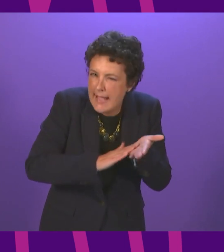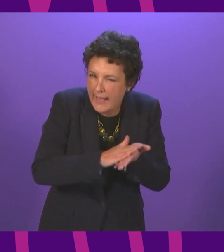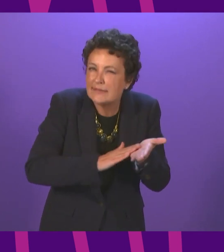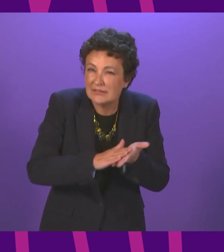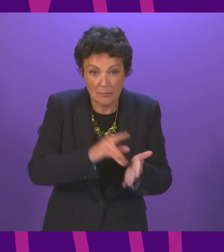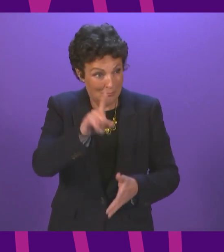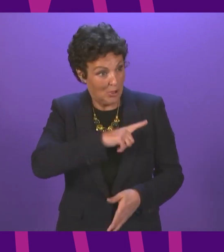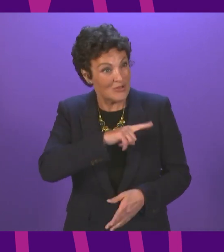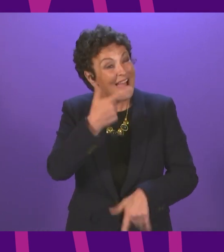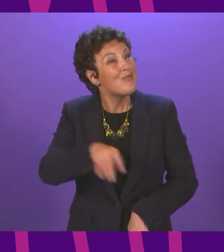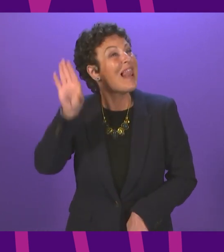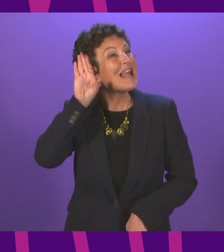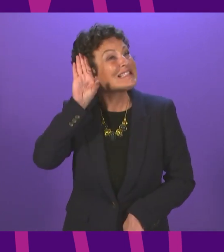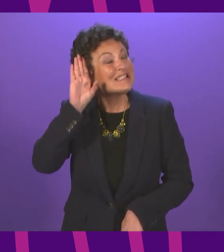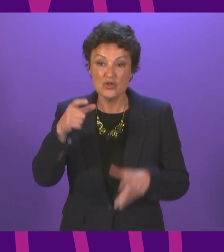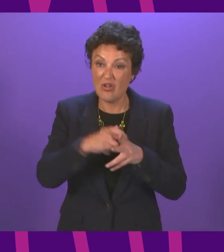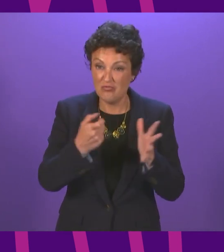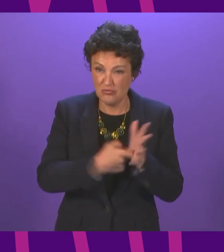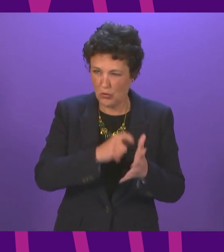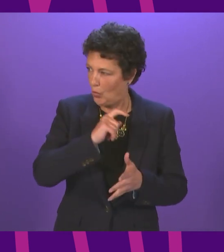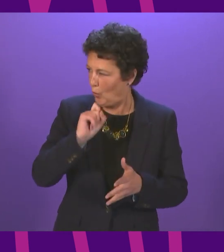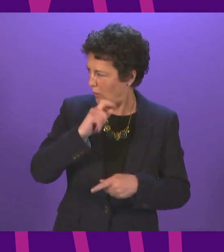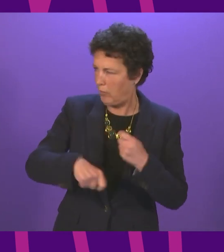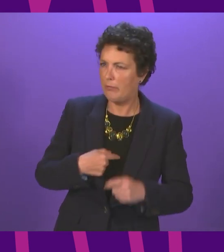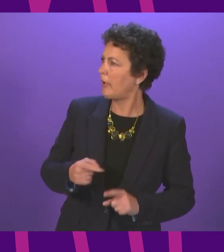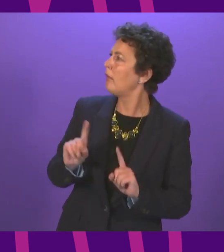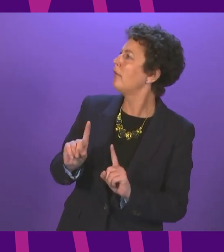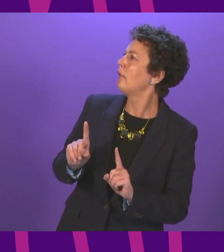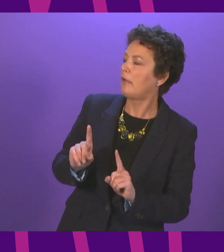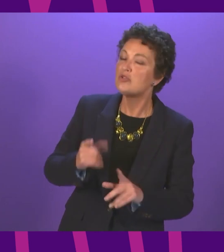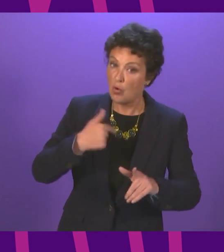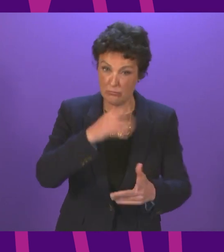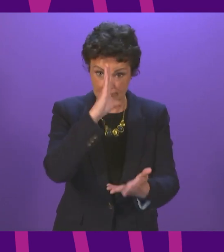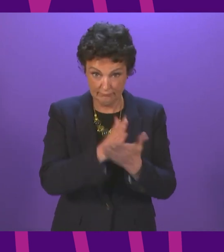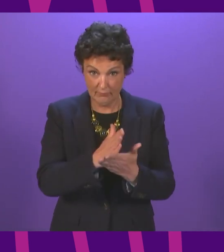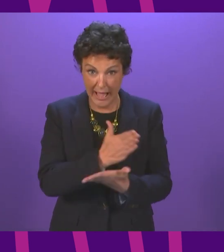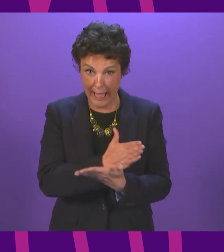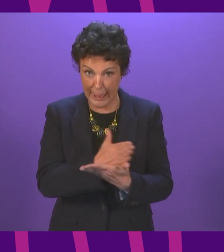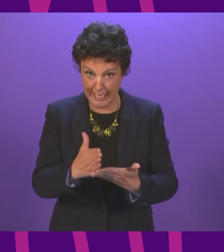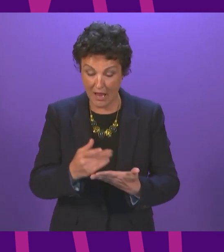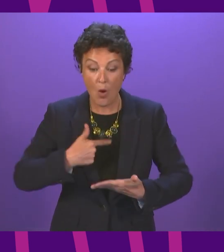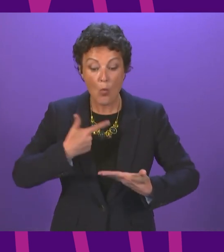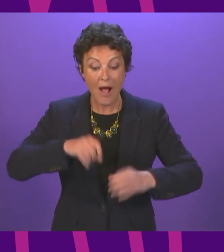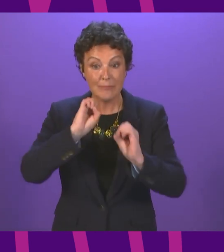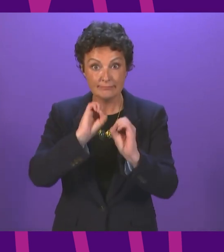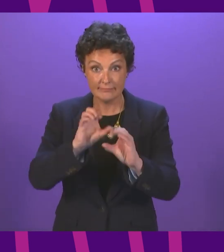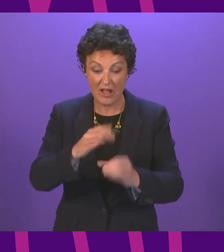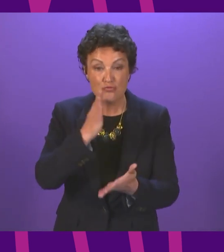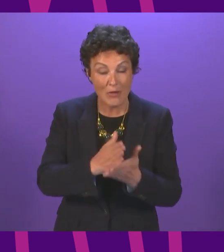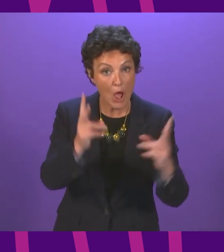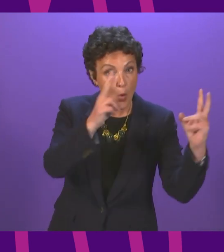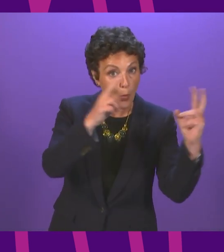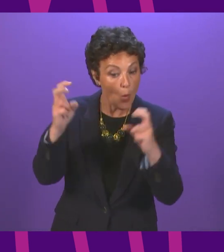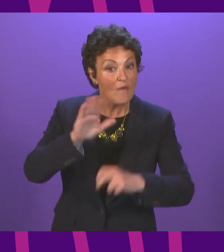listen to Mr Ross, it would be completely and utterly lacking. So everything I'm about to say now is quoting from the OECD